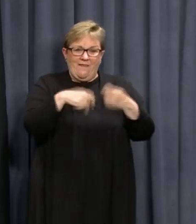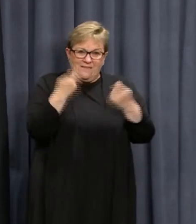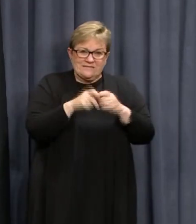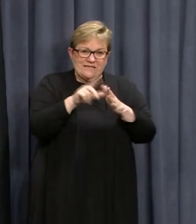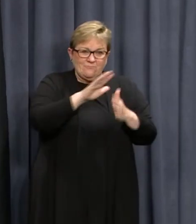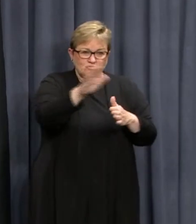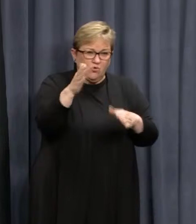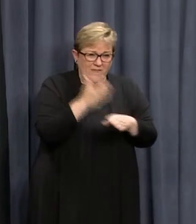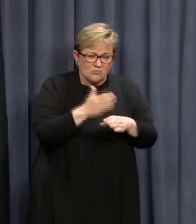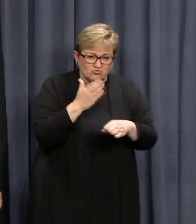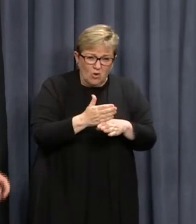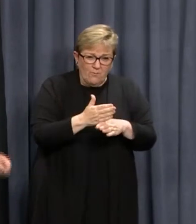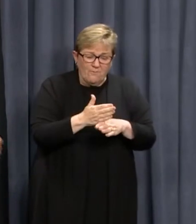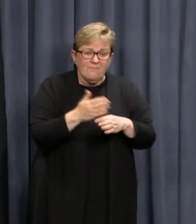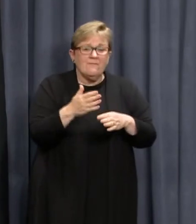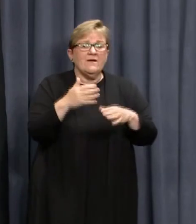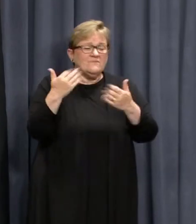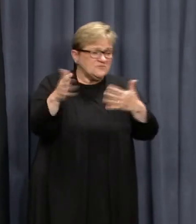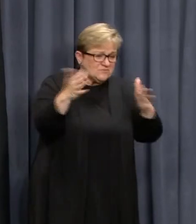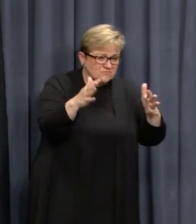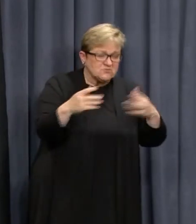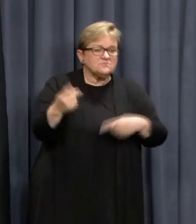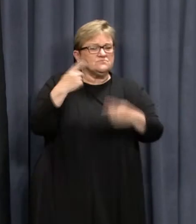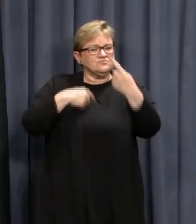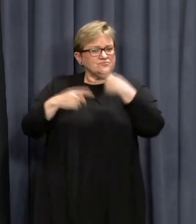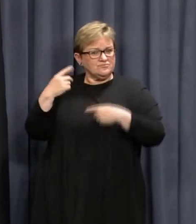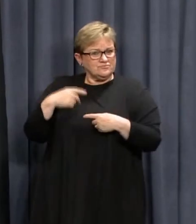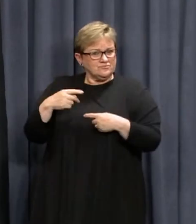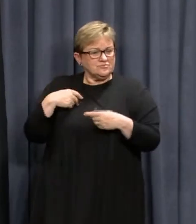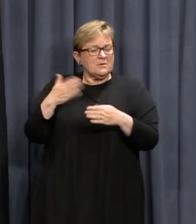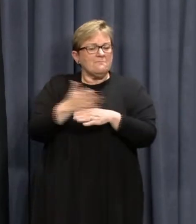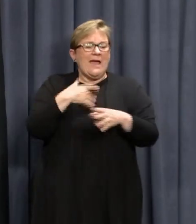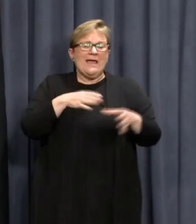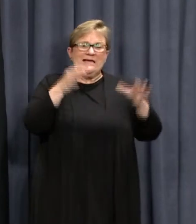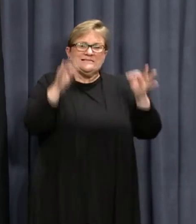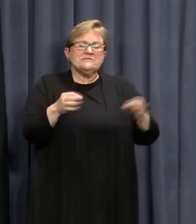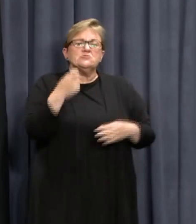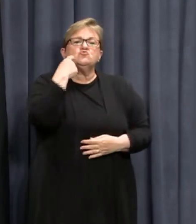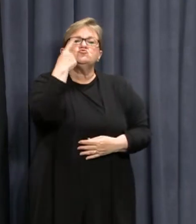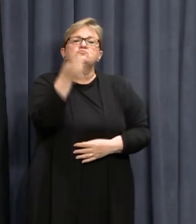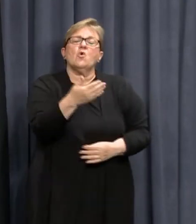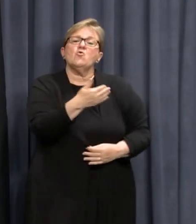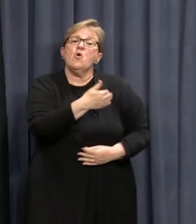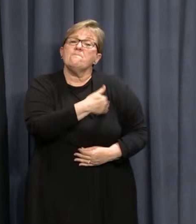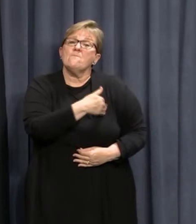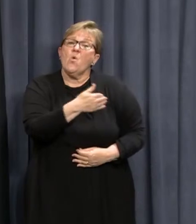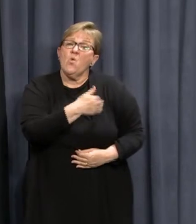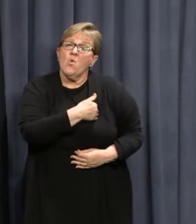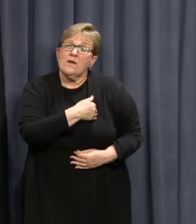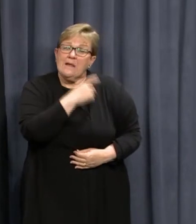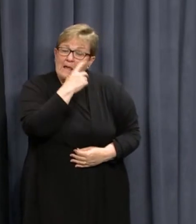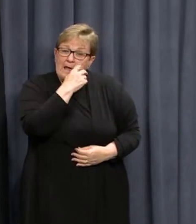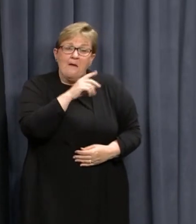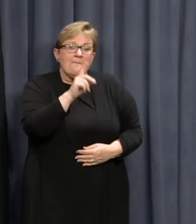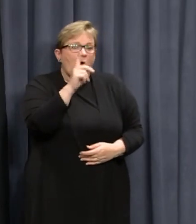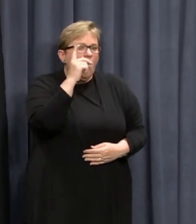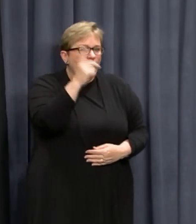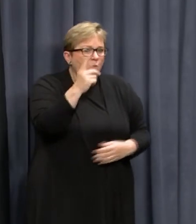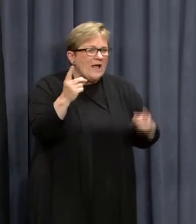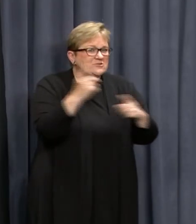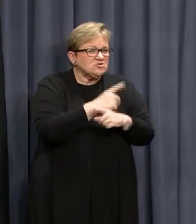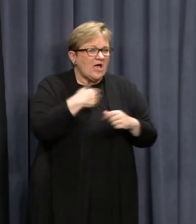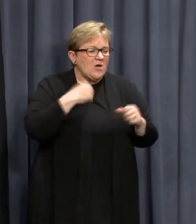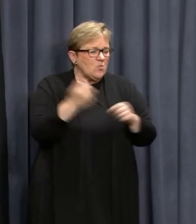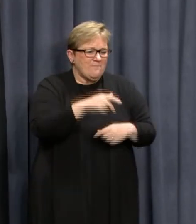do their jobs and provide us with the information we need to make a decision tomorrow morning. But there is one change we will